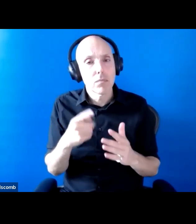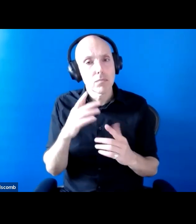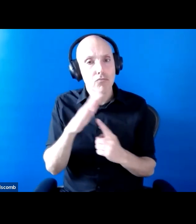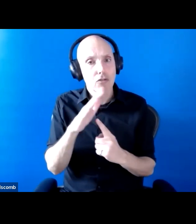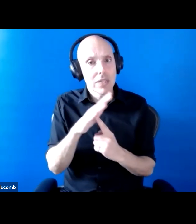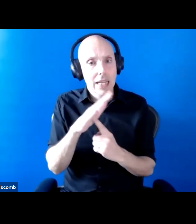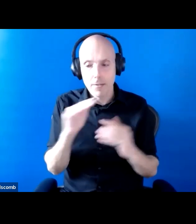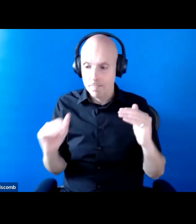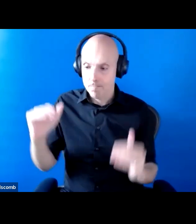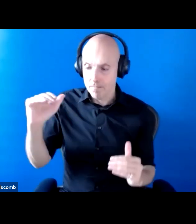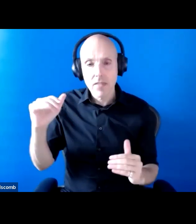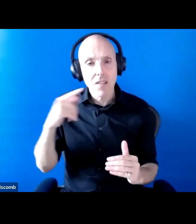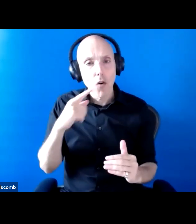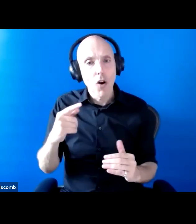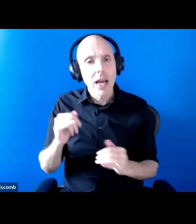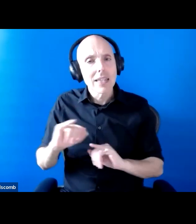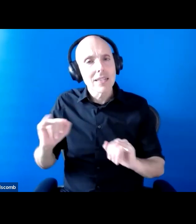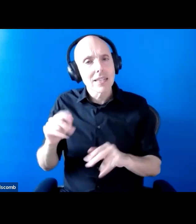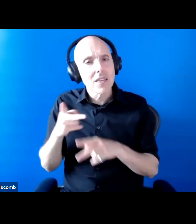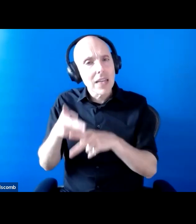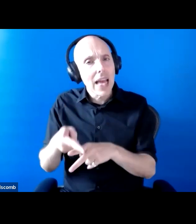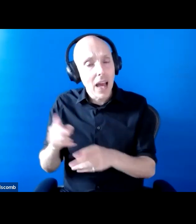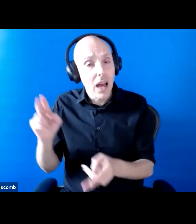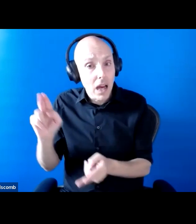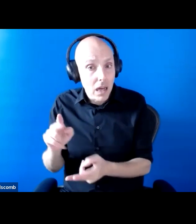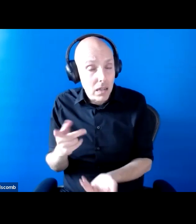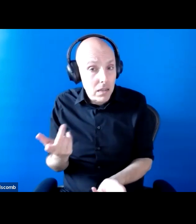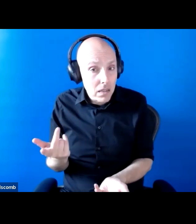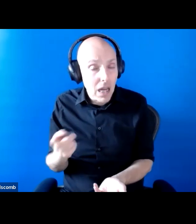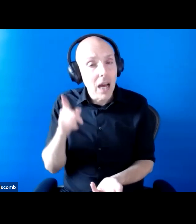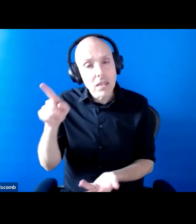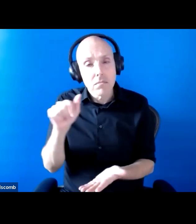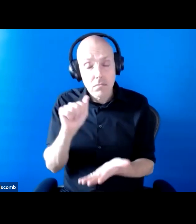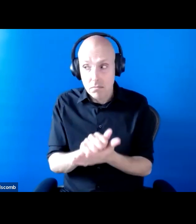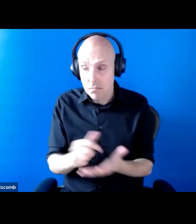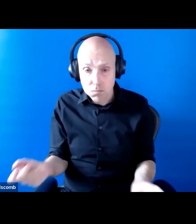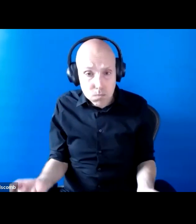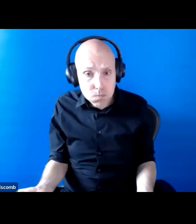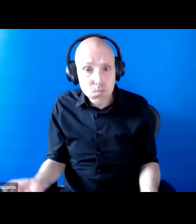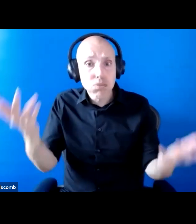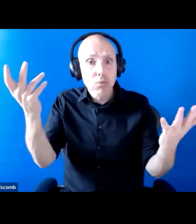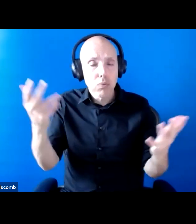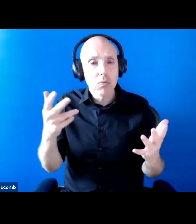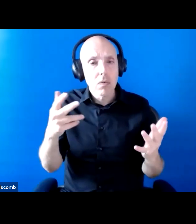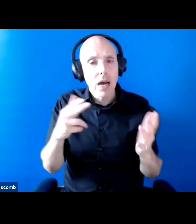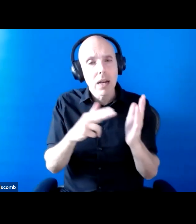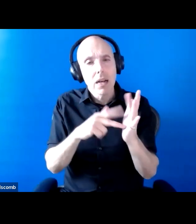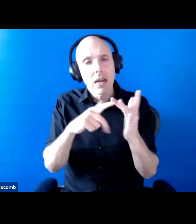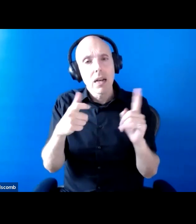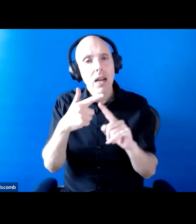intensive care treatment. And there was uproar, as Pauline said, and and nice did clarify that